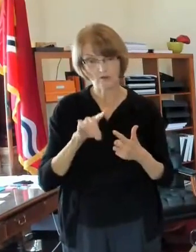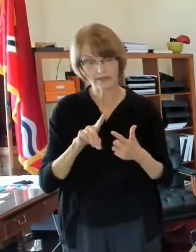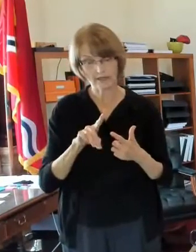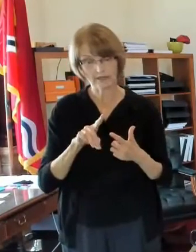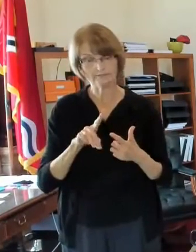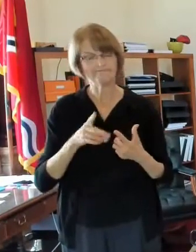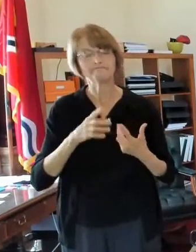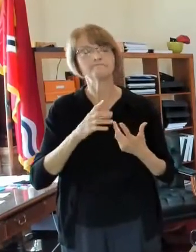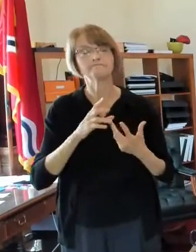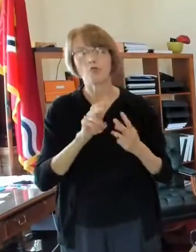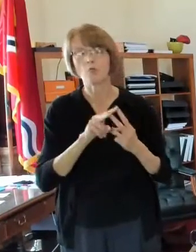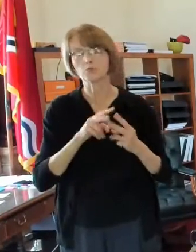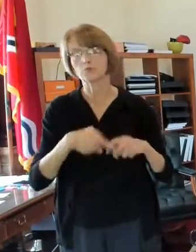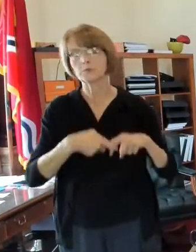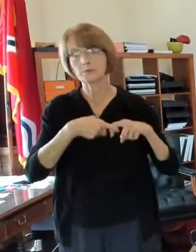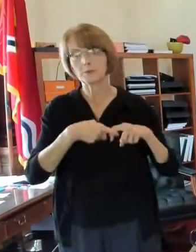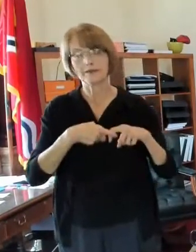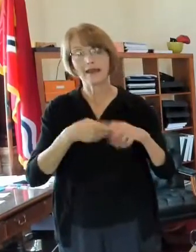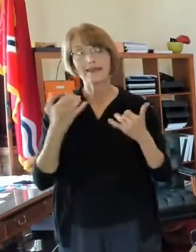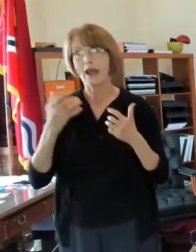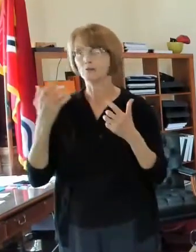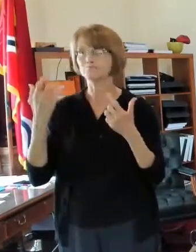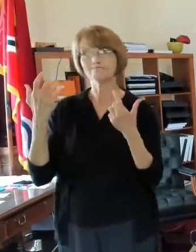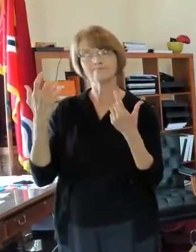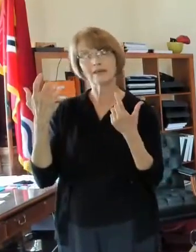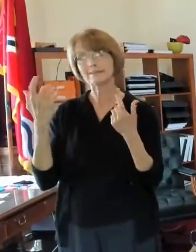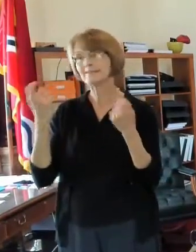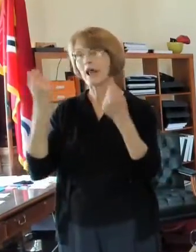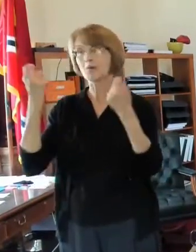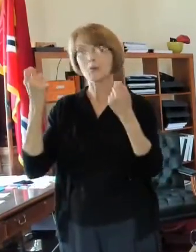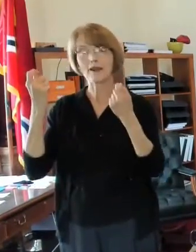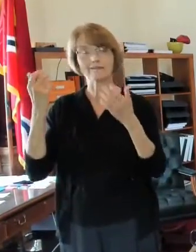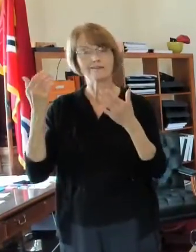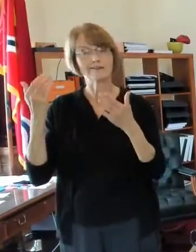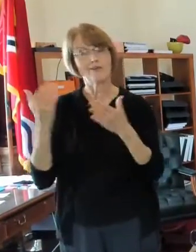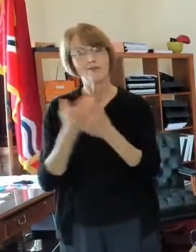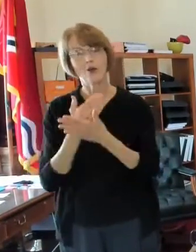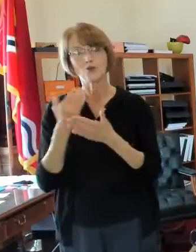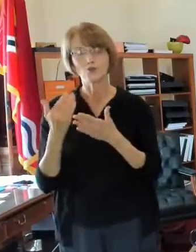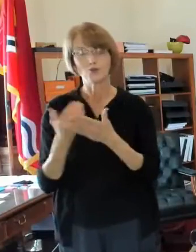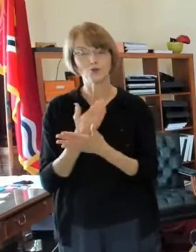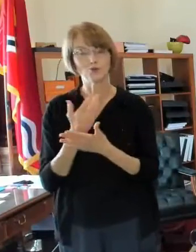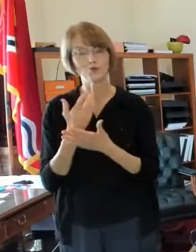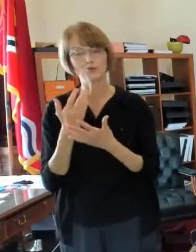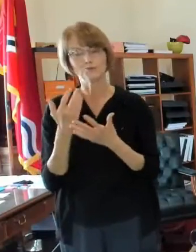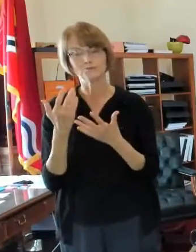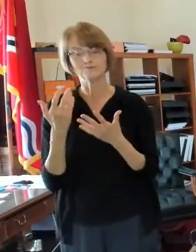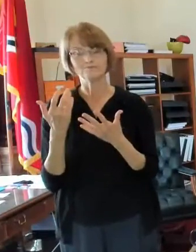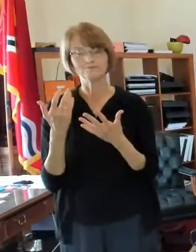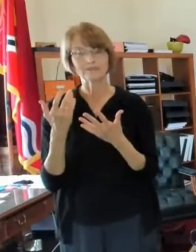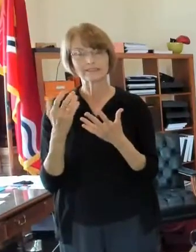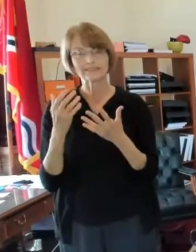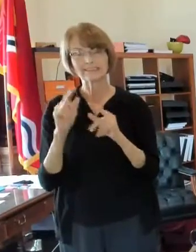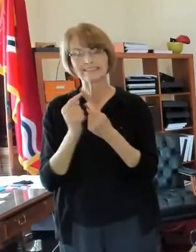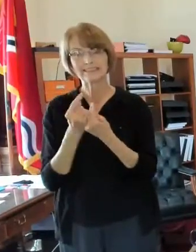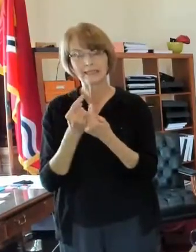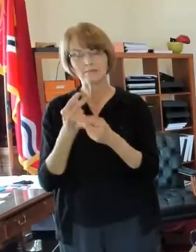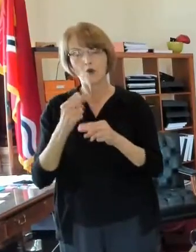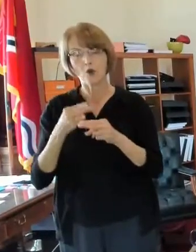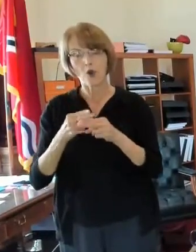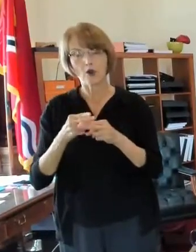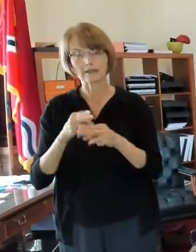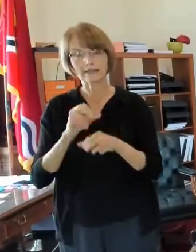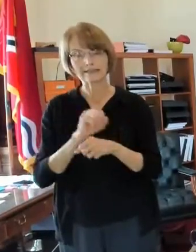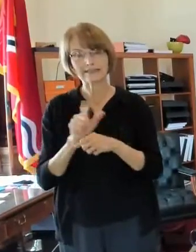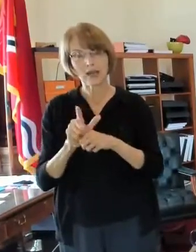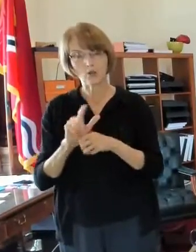to um celebrate i guess the new layout now going to be called st louis